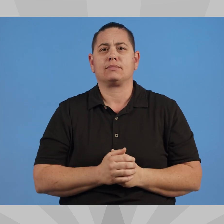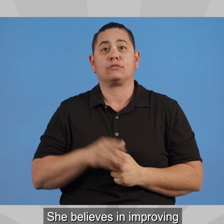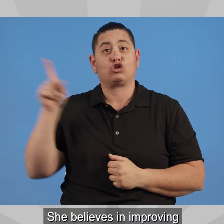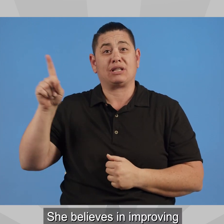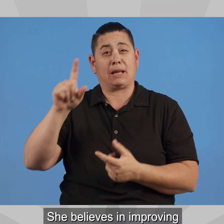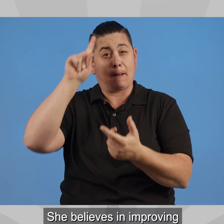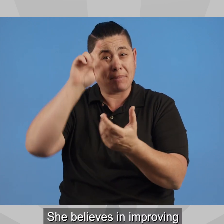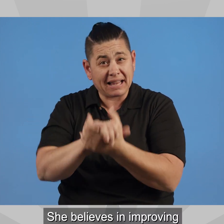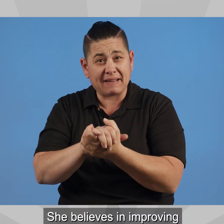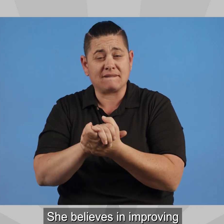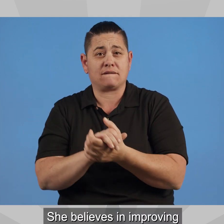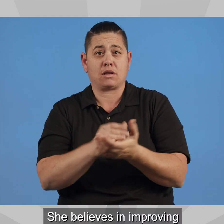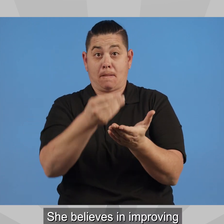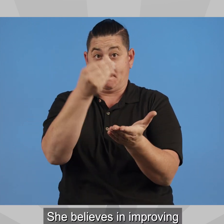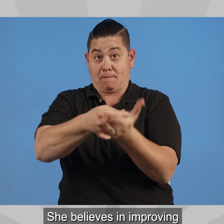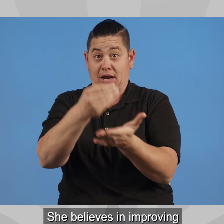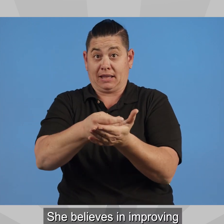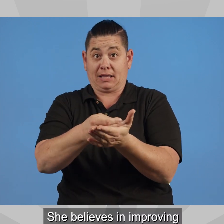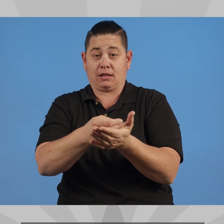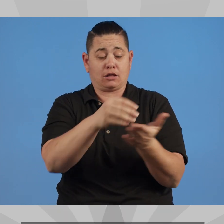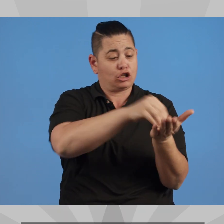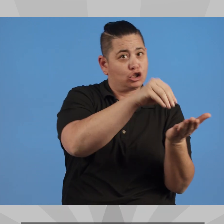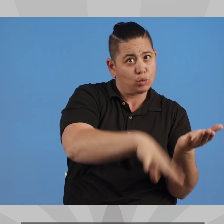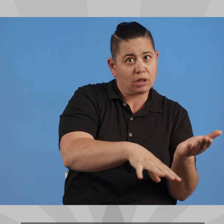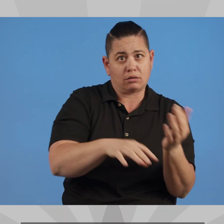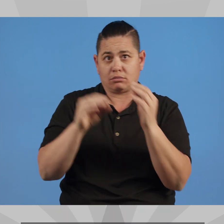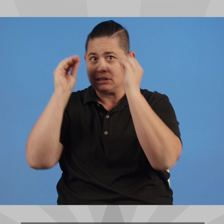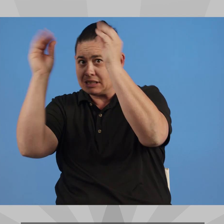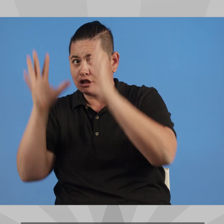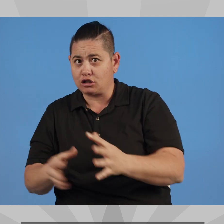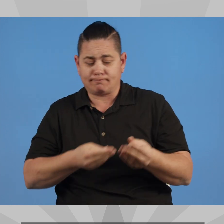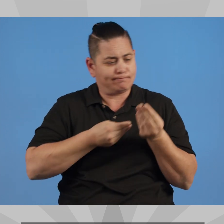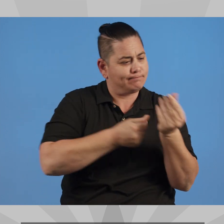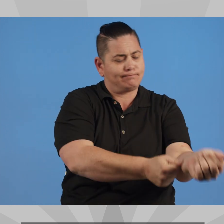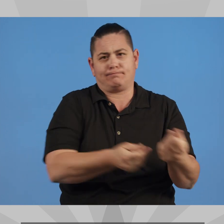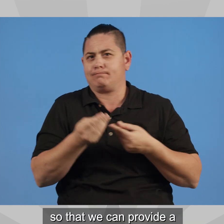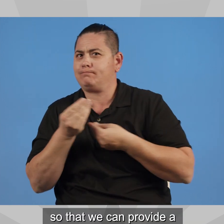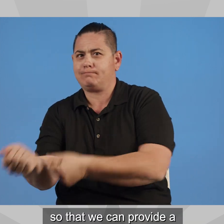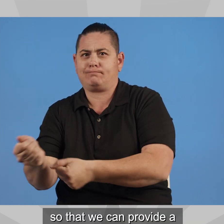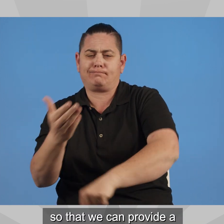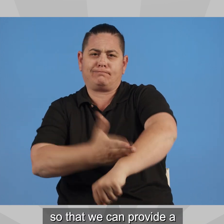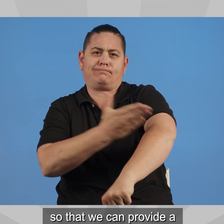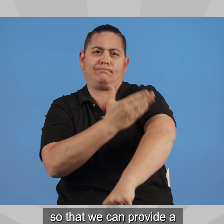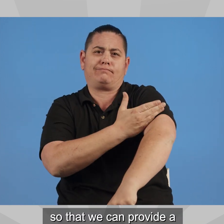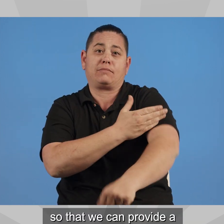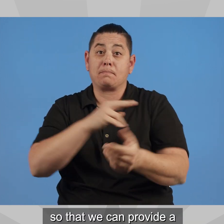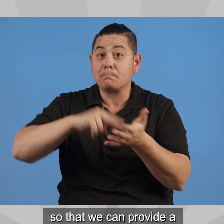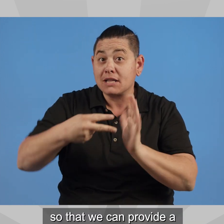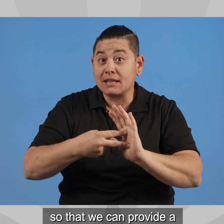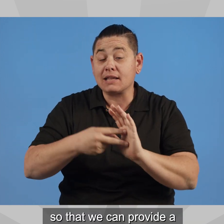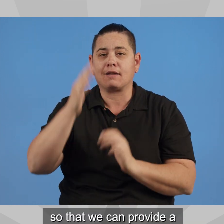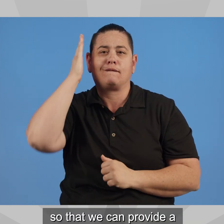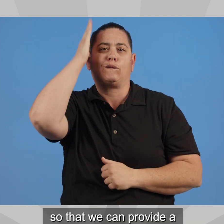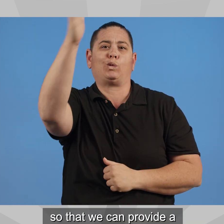She believes in improving education funding for both our students and teachers so that we can provide a brighter